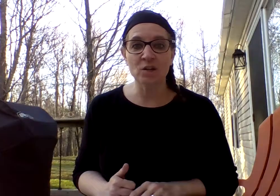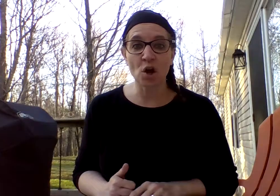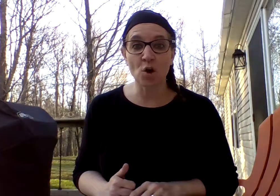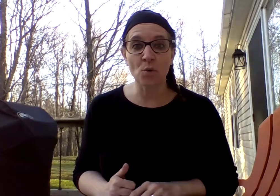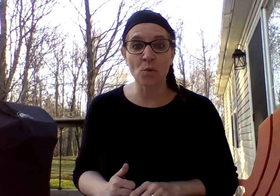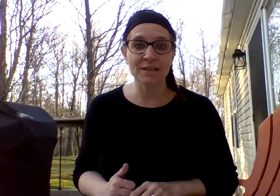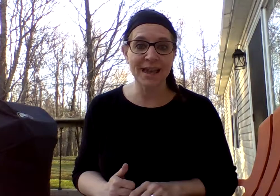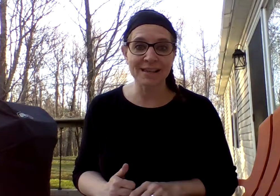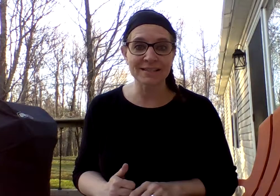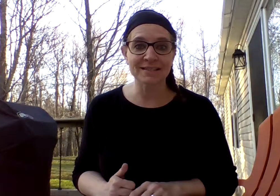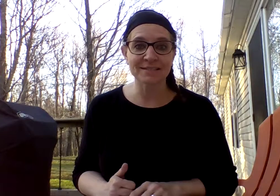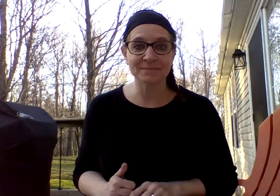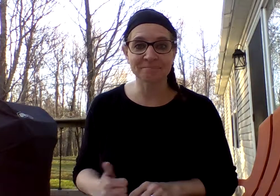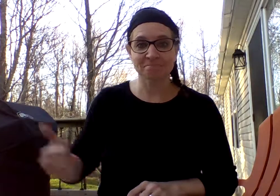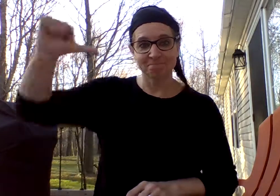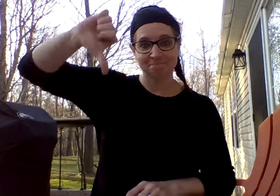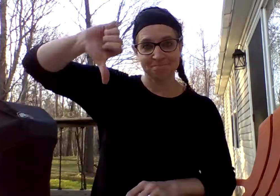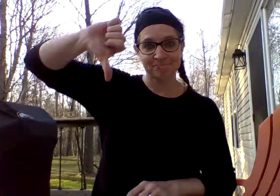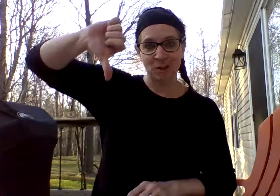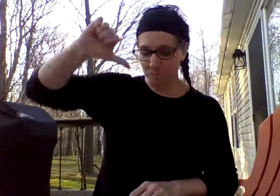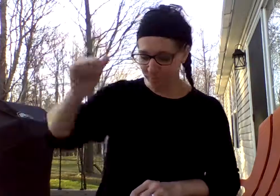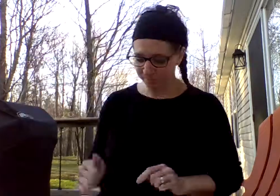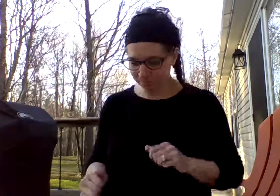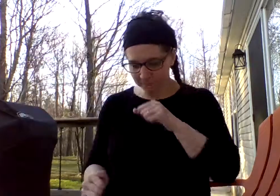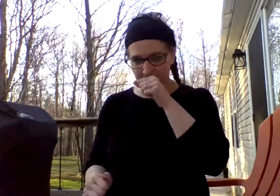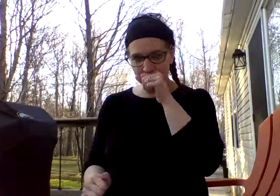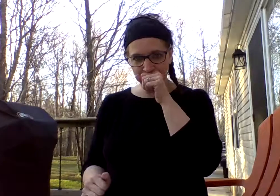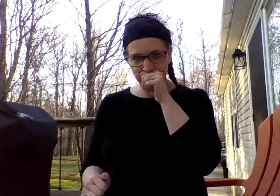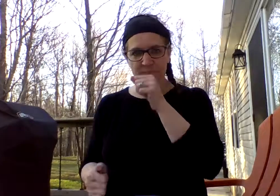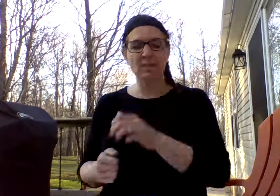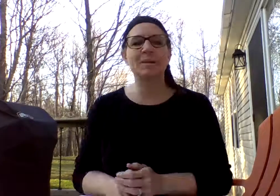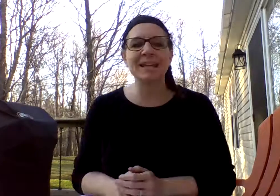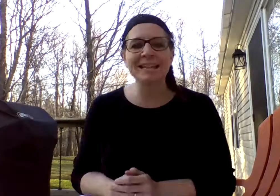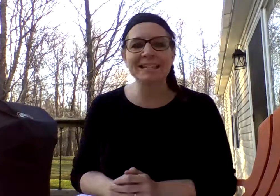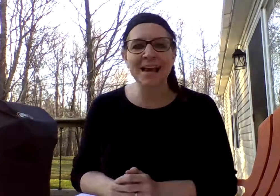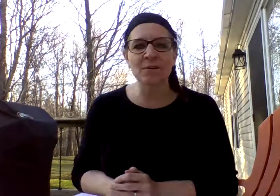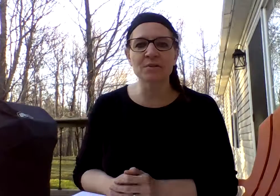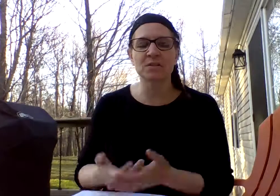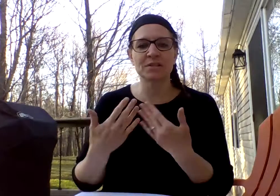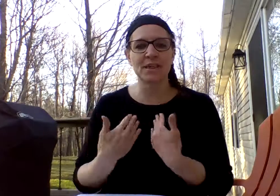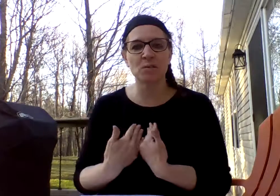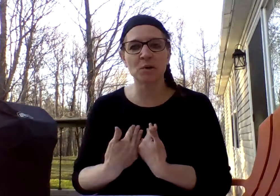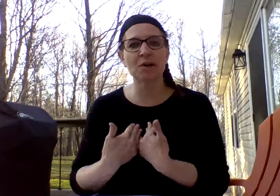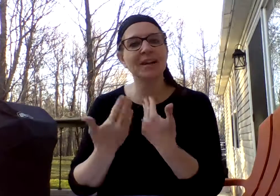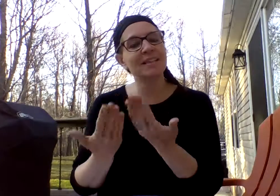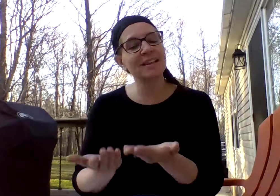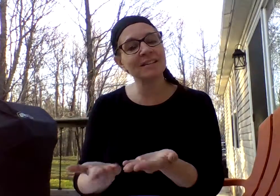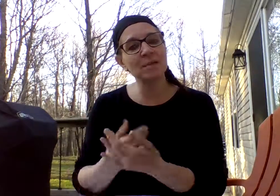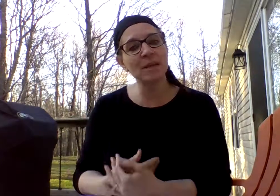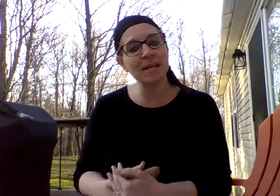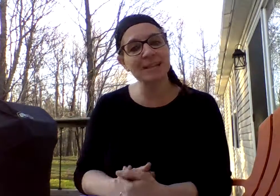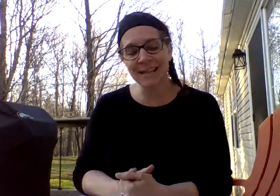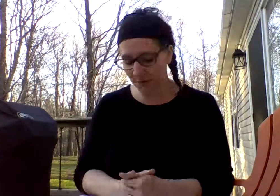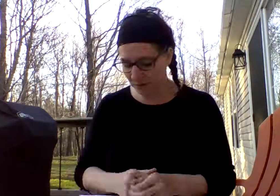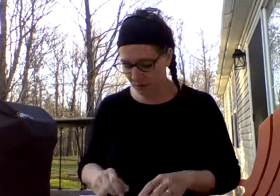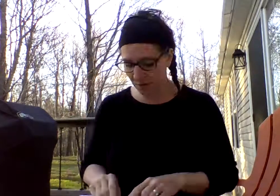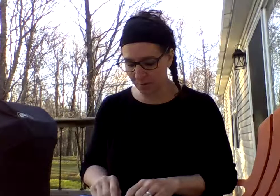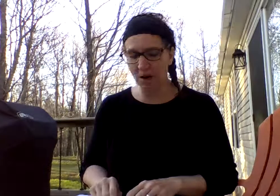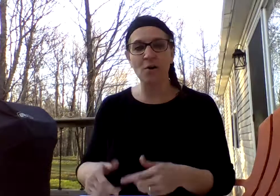No, yes. Nope. Beginning sounds. You say the word and then say the beginning sound. So, here we go.